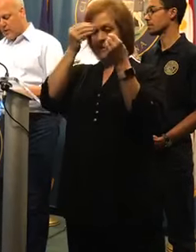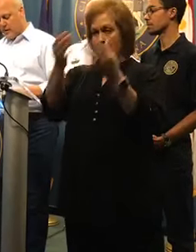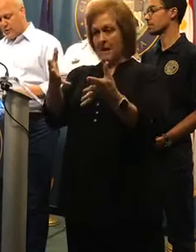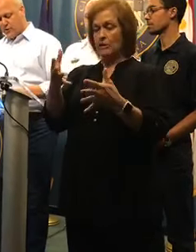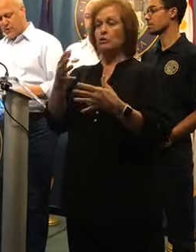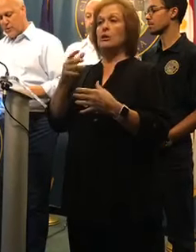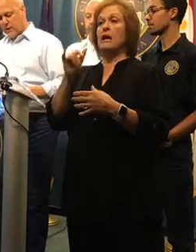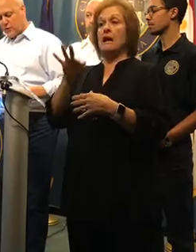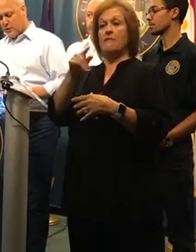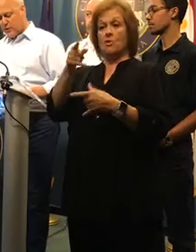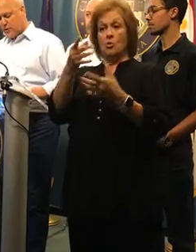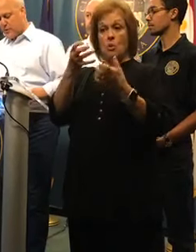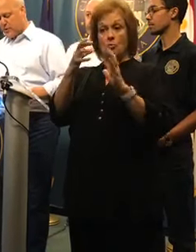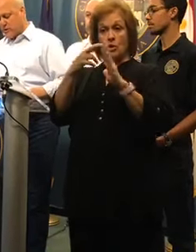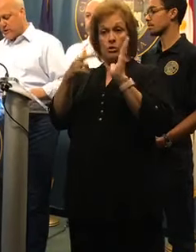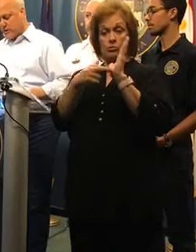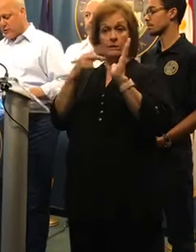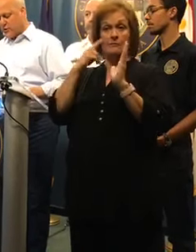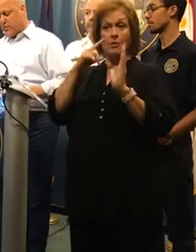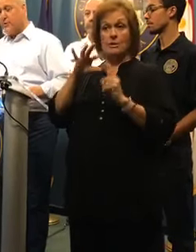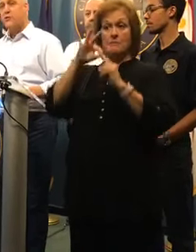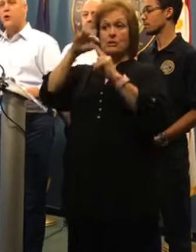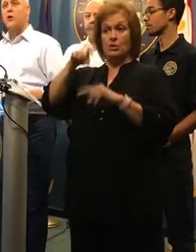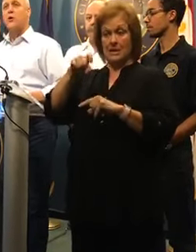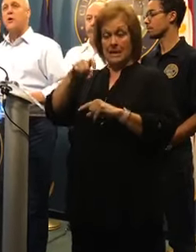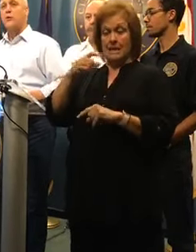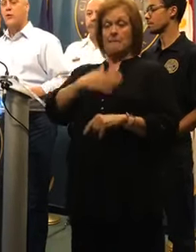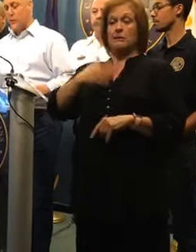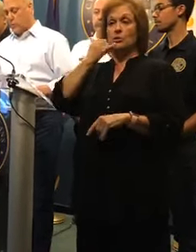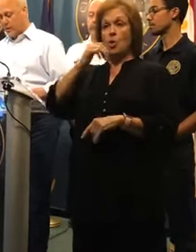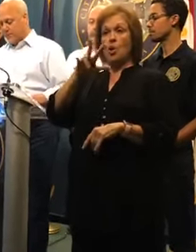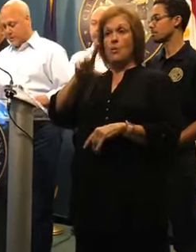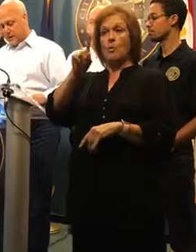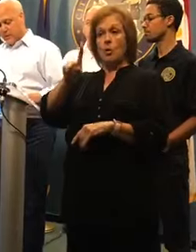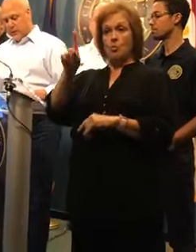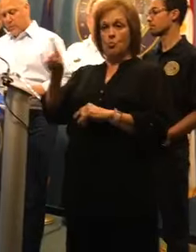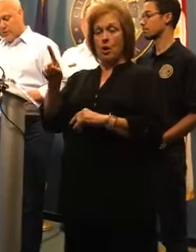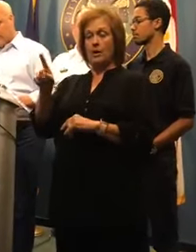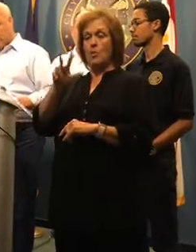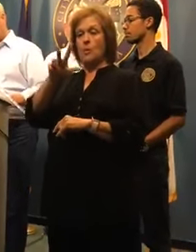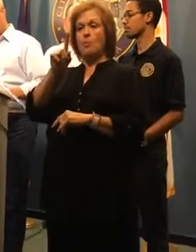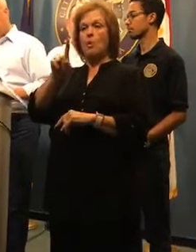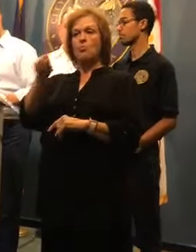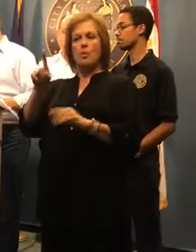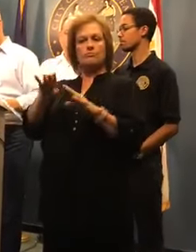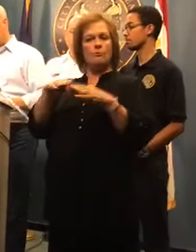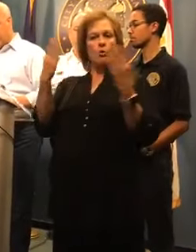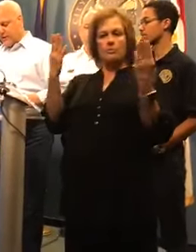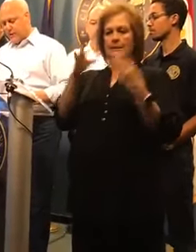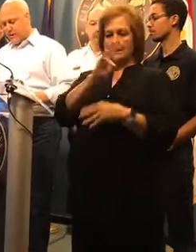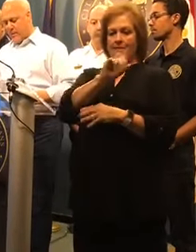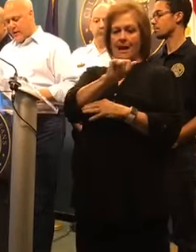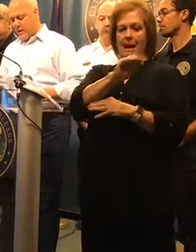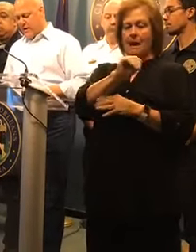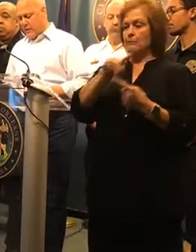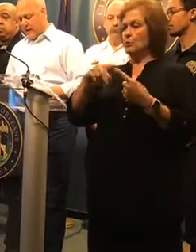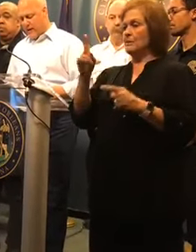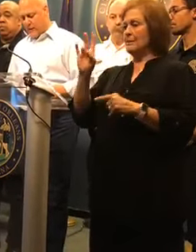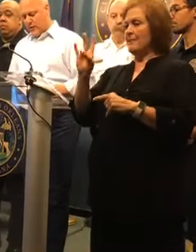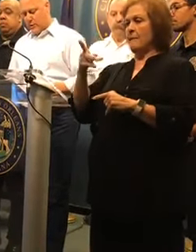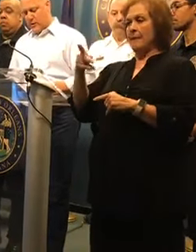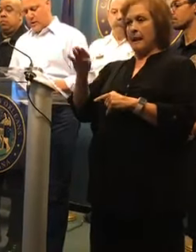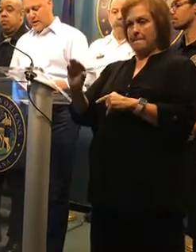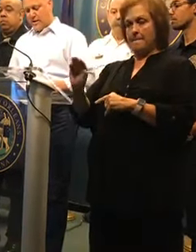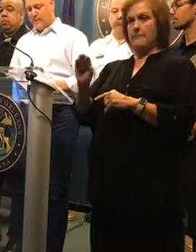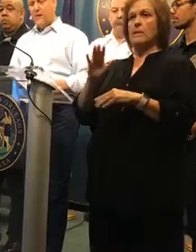or that are interested in registering for the special needs registry, please call 311. 311 is open 7 a.m. to 7 p.m. every day right